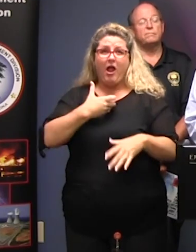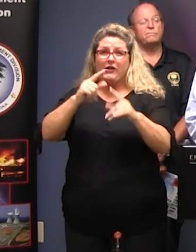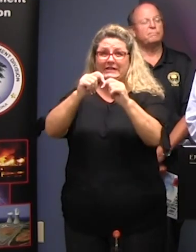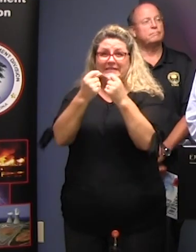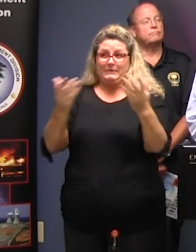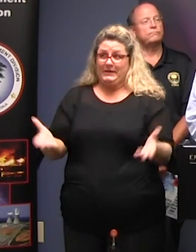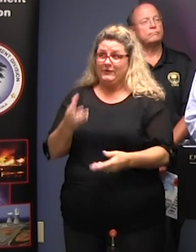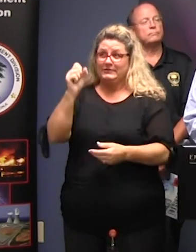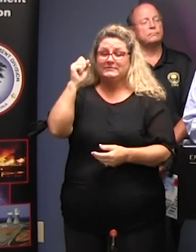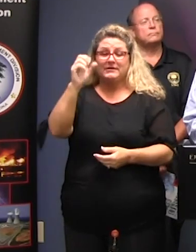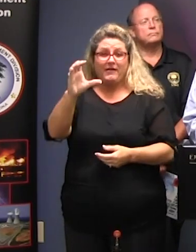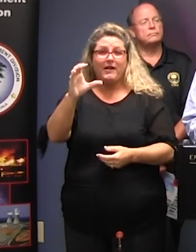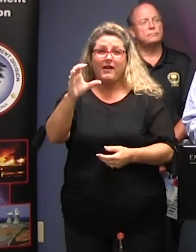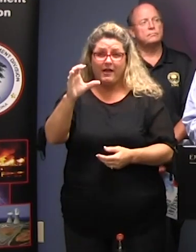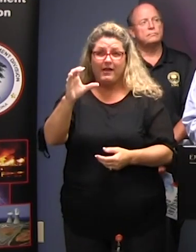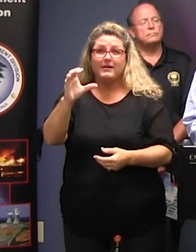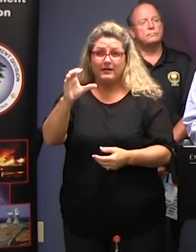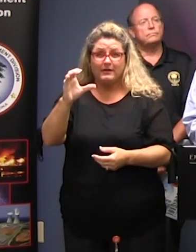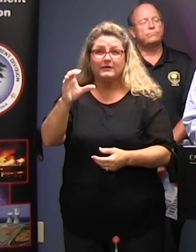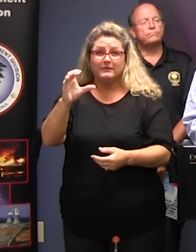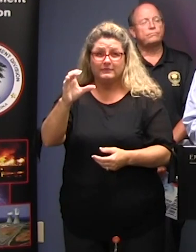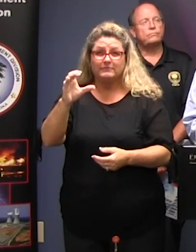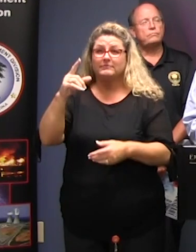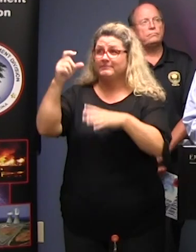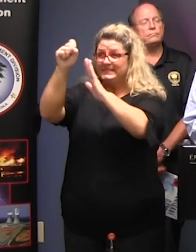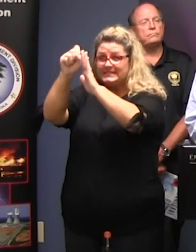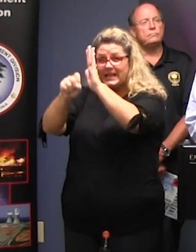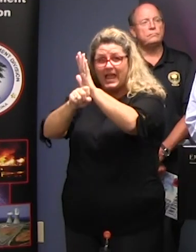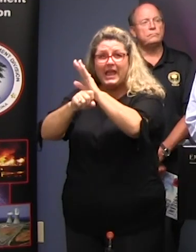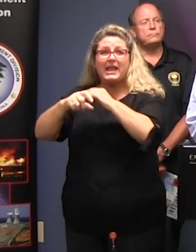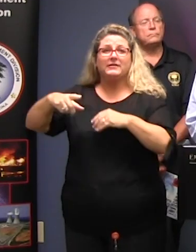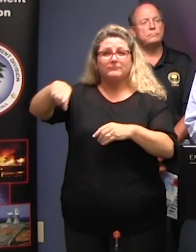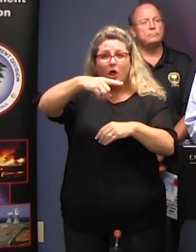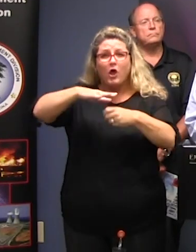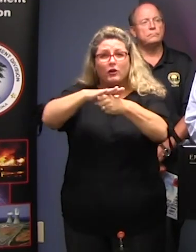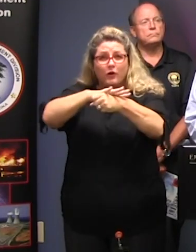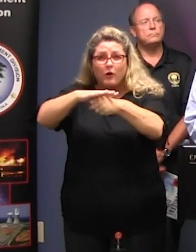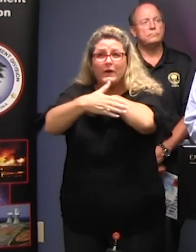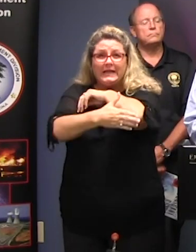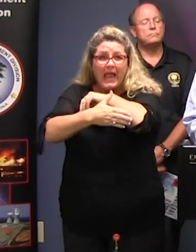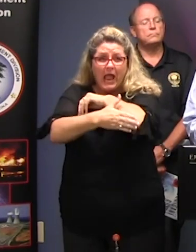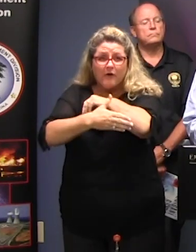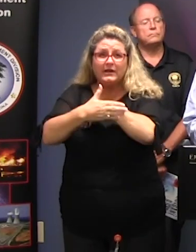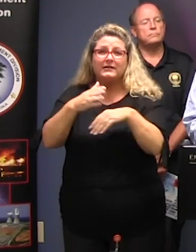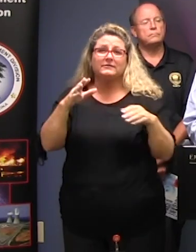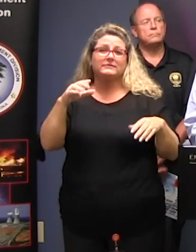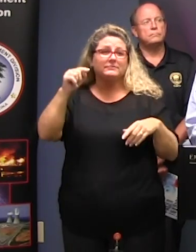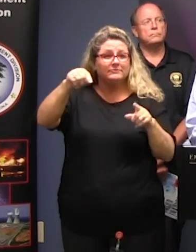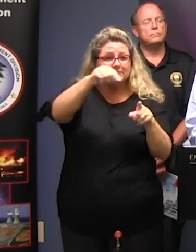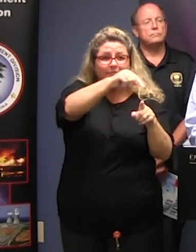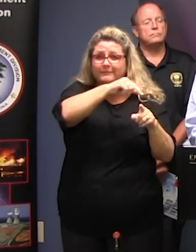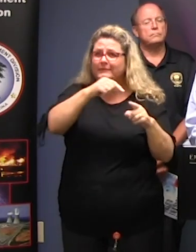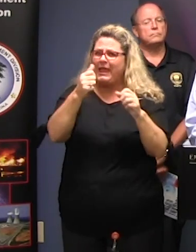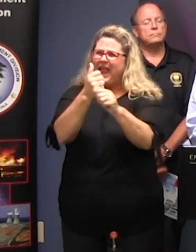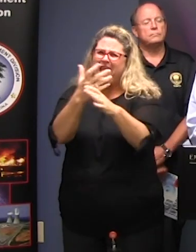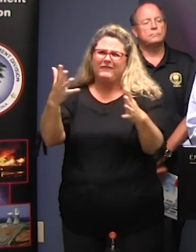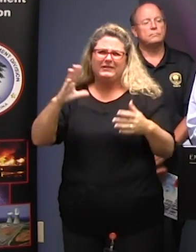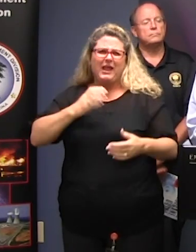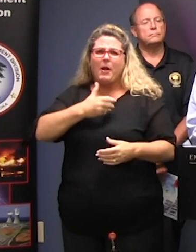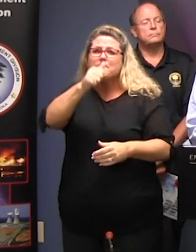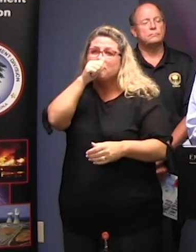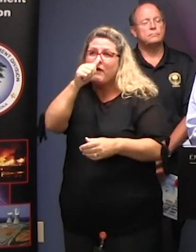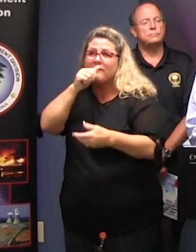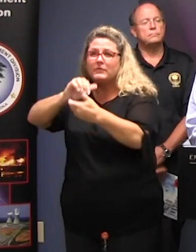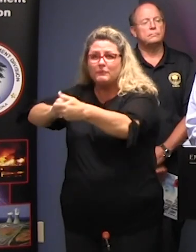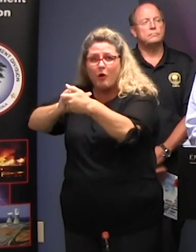in South Carolina on the state and local levels and everything in between including our private